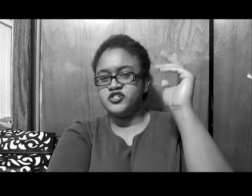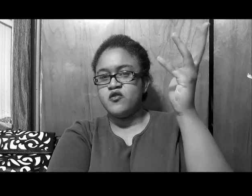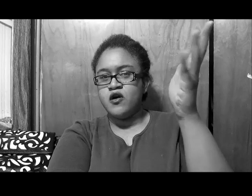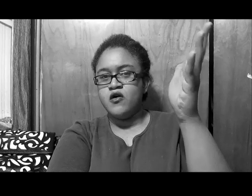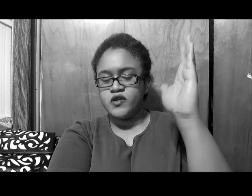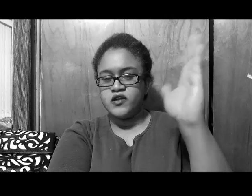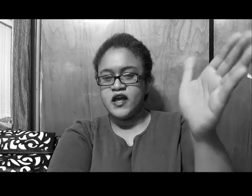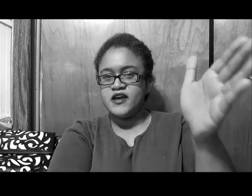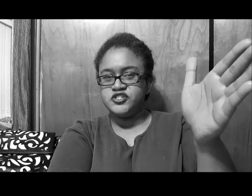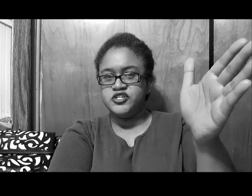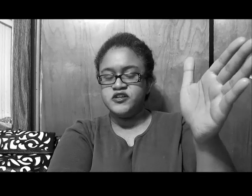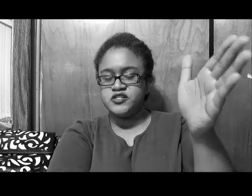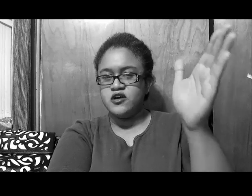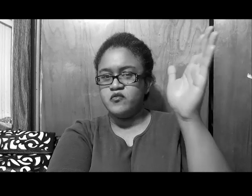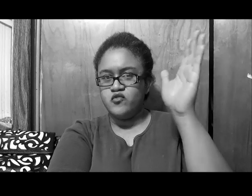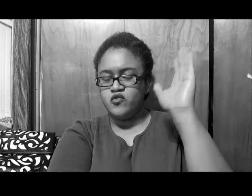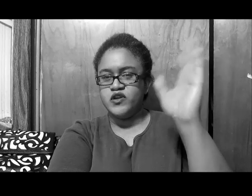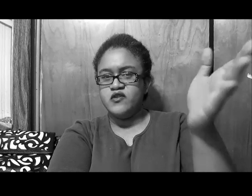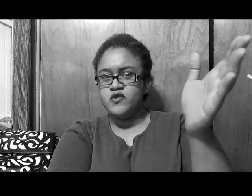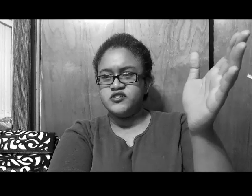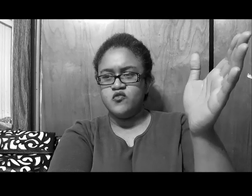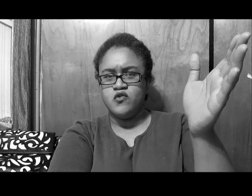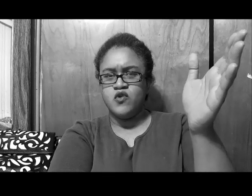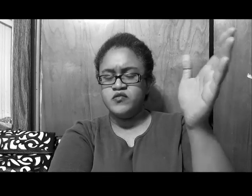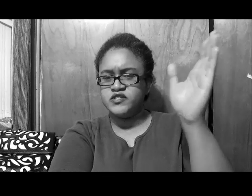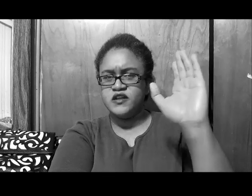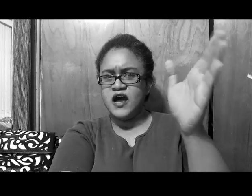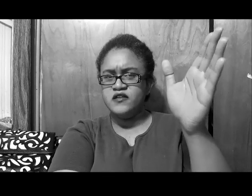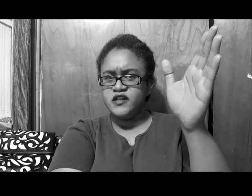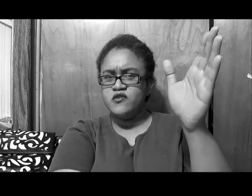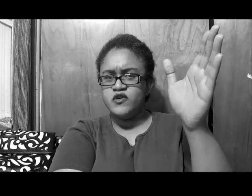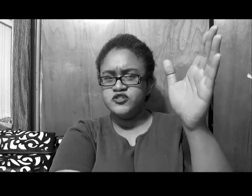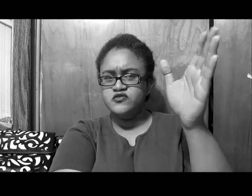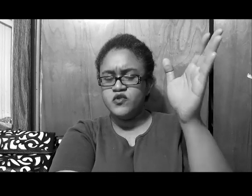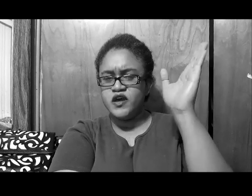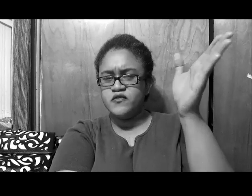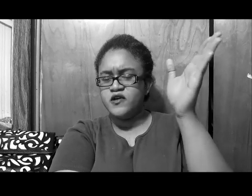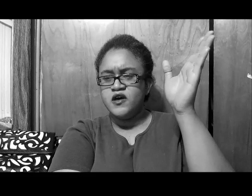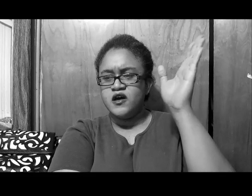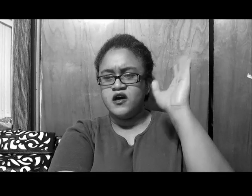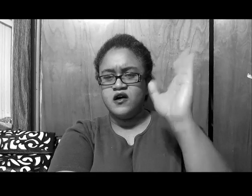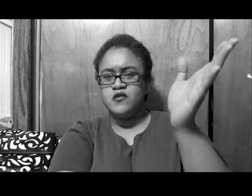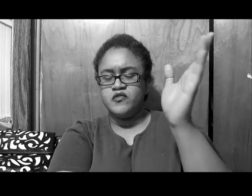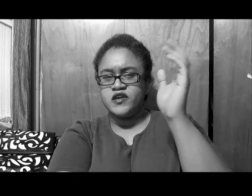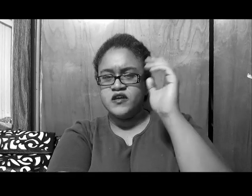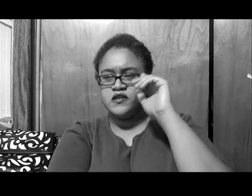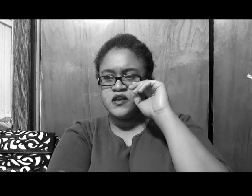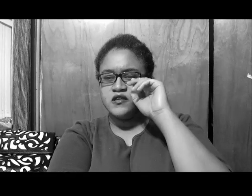being chokehold, and their ass cheeks, when they went to, what was that island they went to, whatever, Kenya